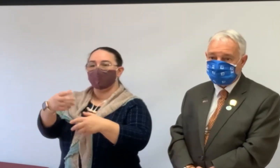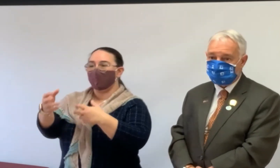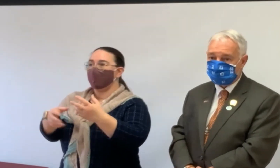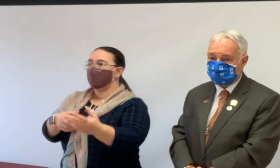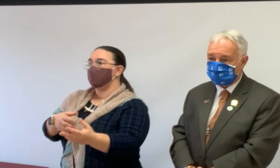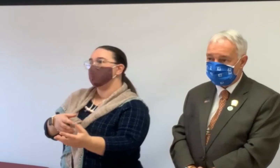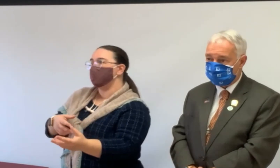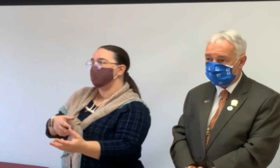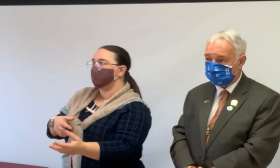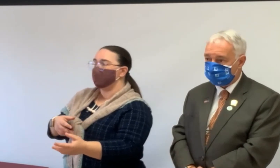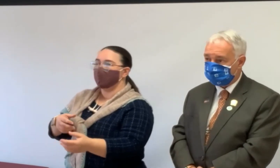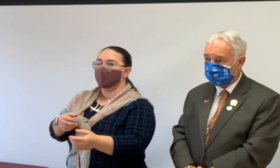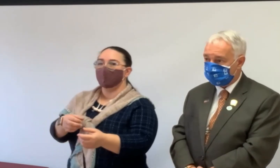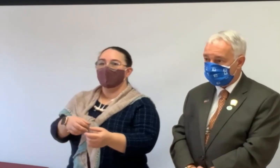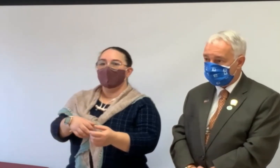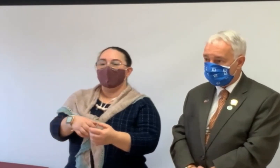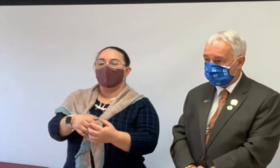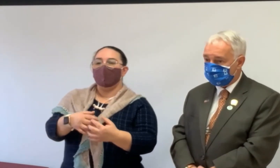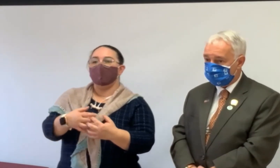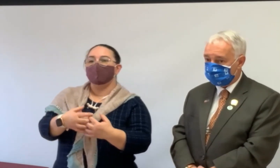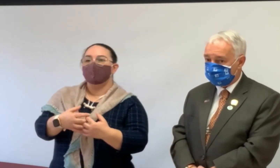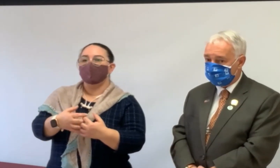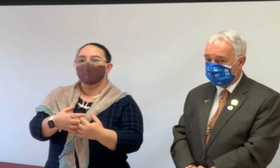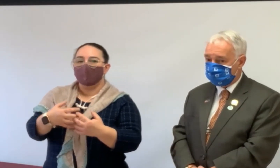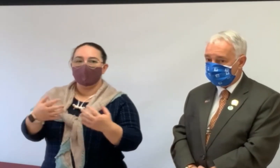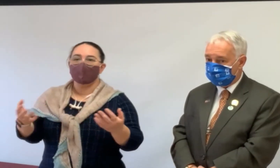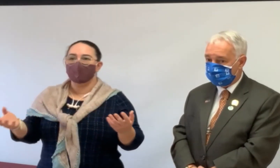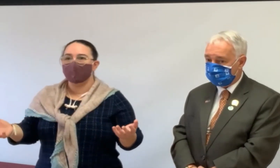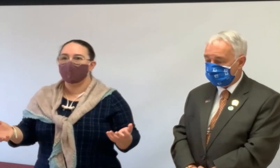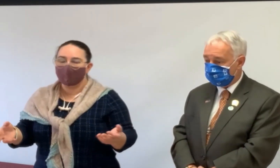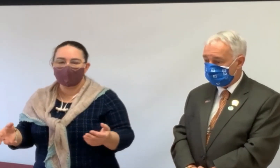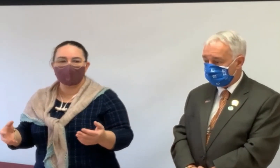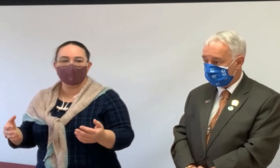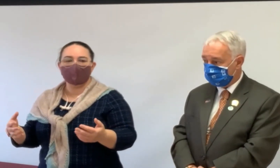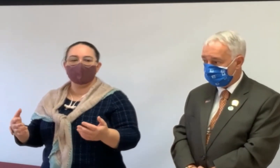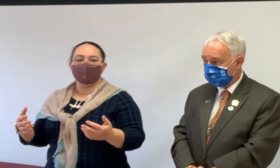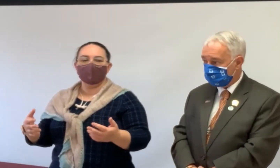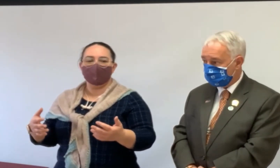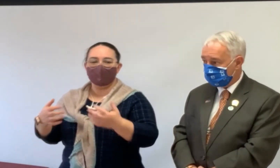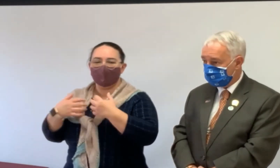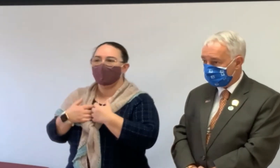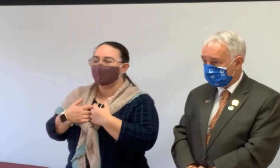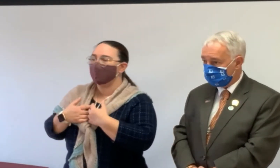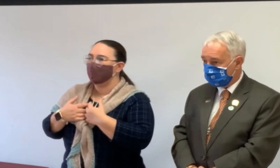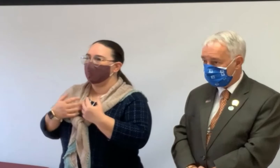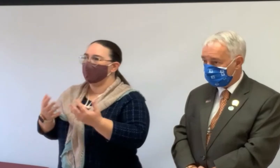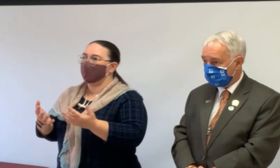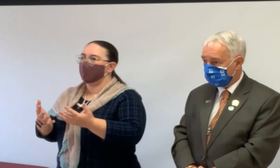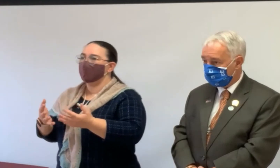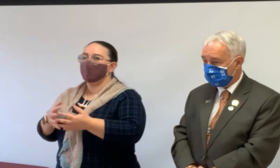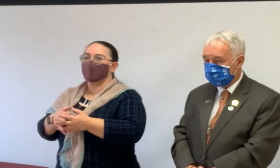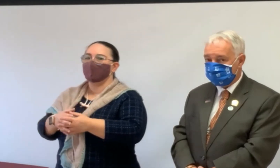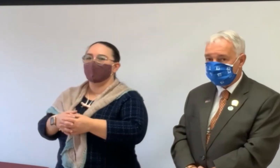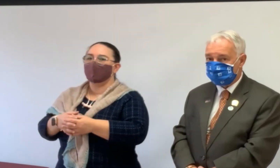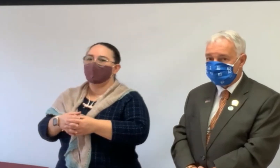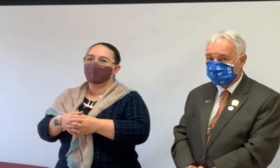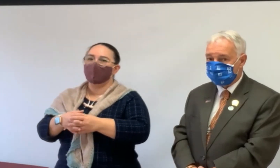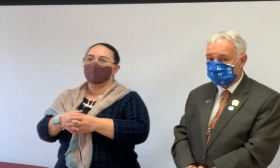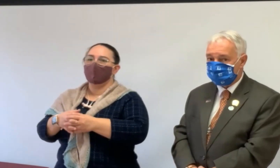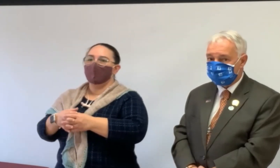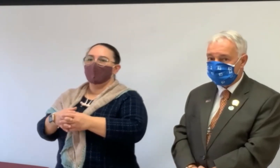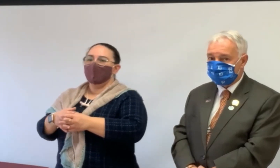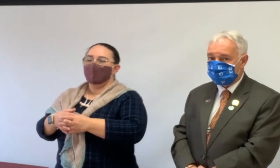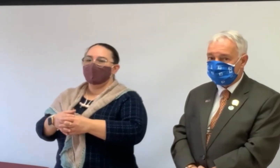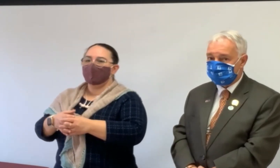pushed or trapped into these decisions. And we hear stories, uh, not clients we help, but other people's clients